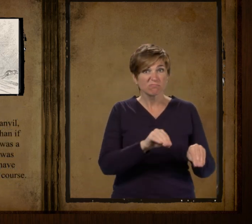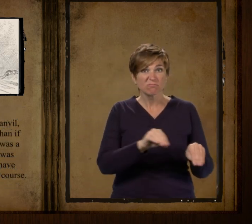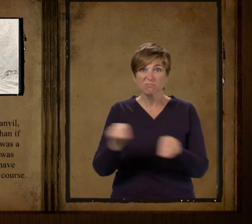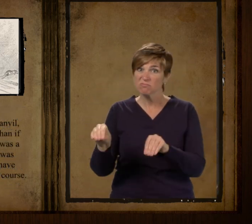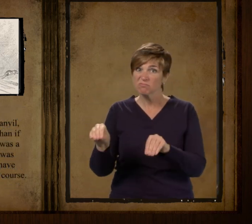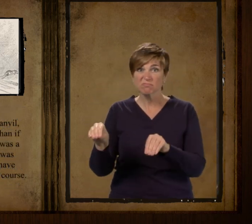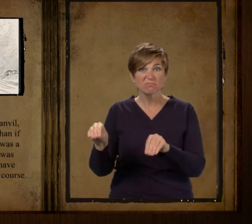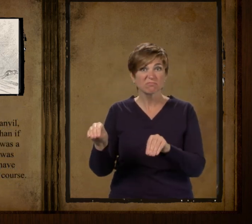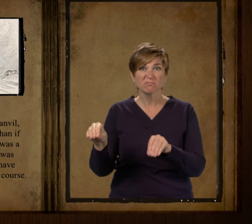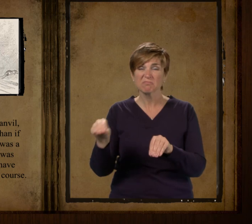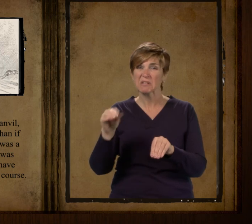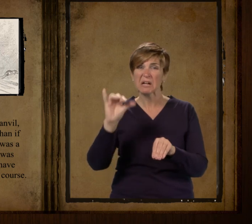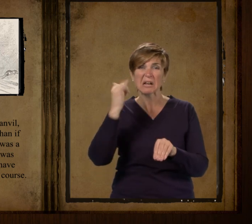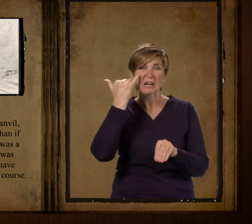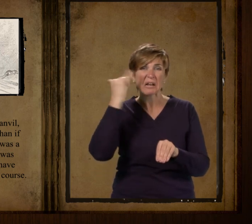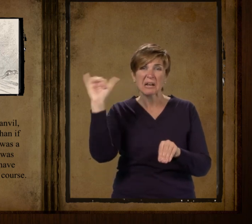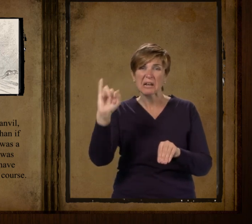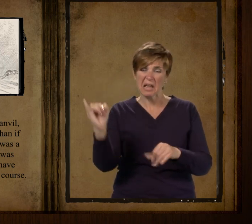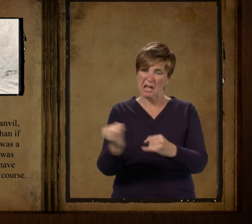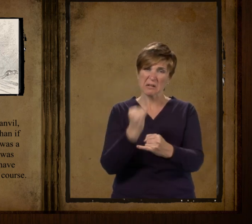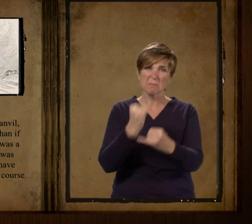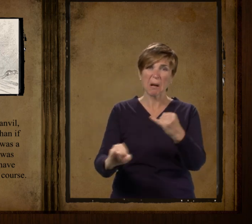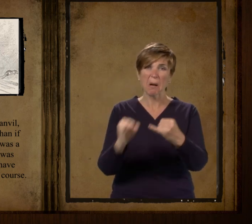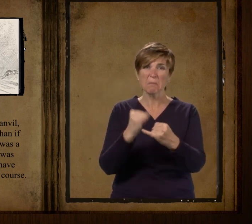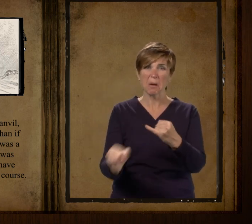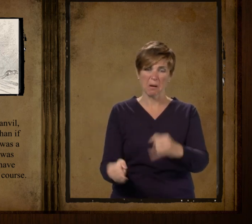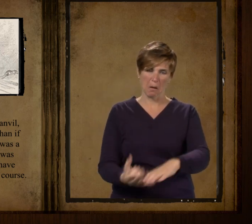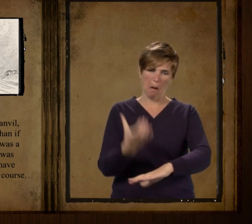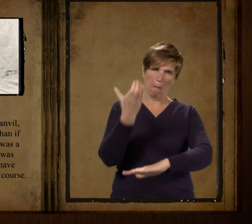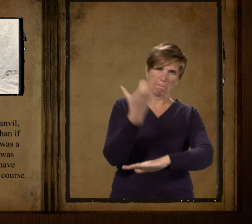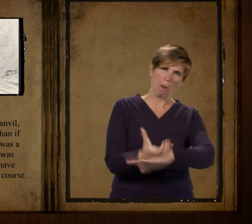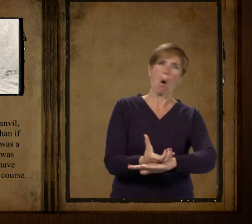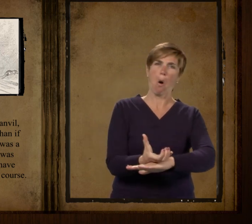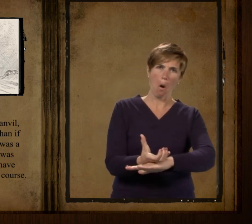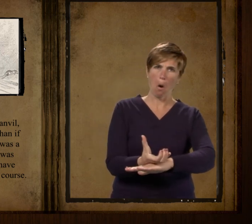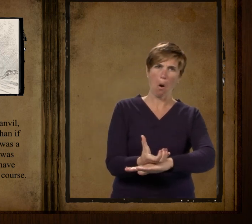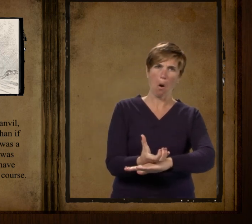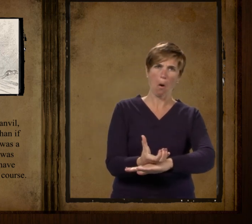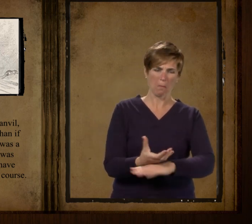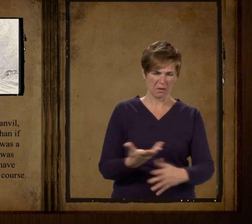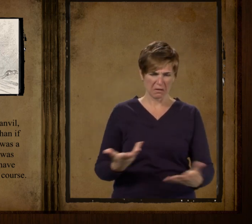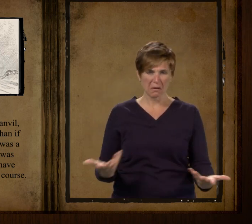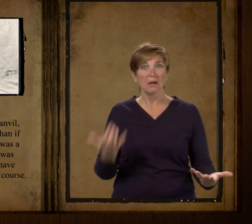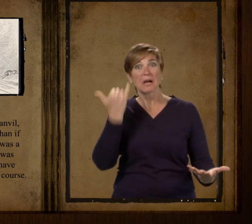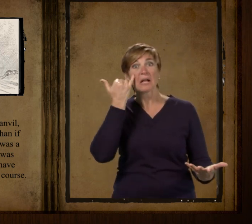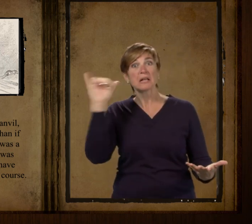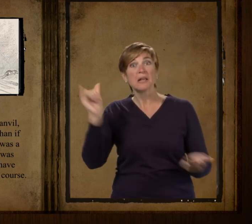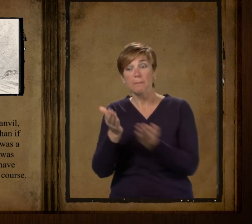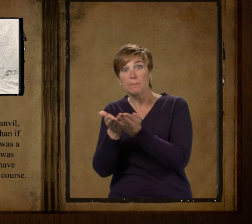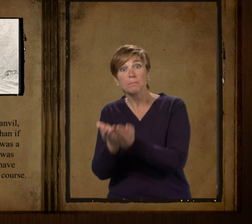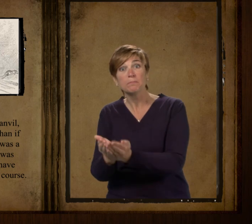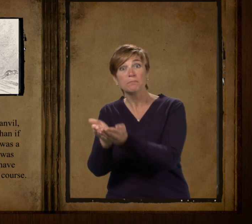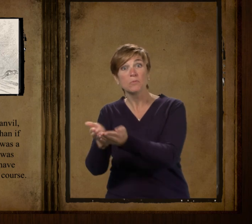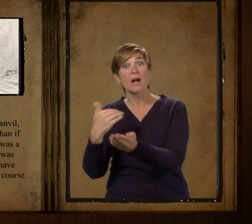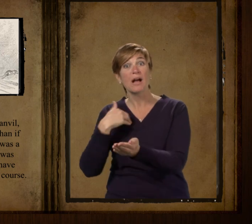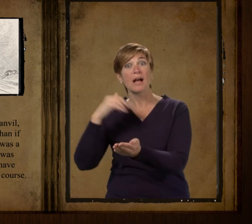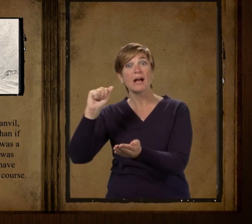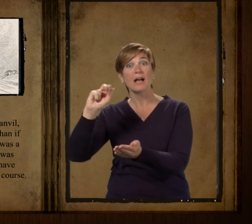he was planted as solid as an anvil and he couldn't no more stir than if he was